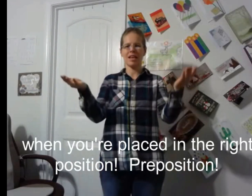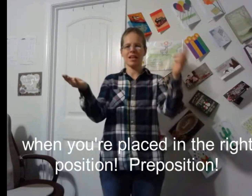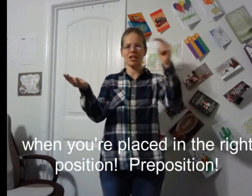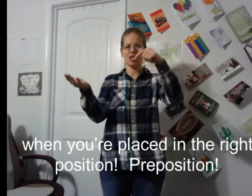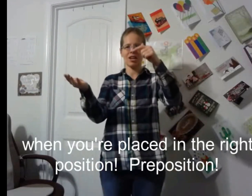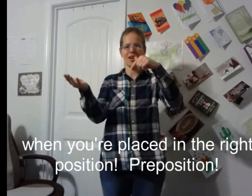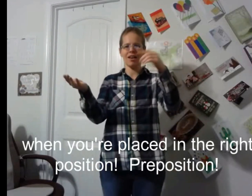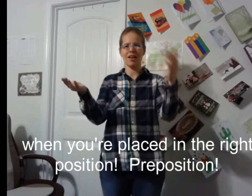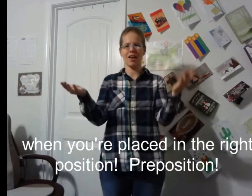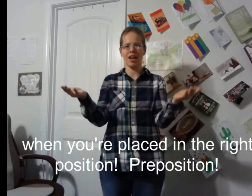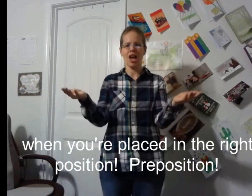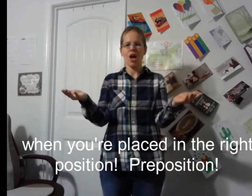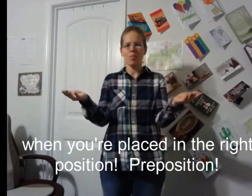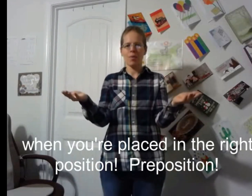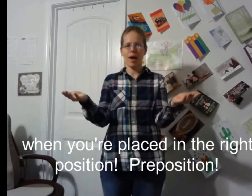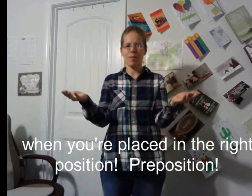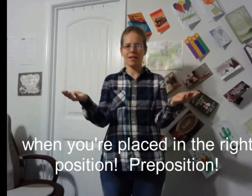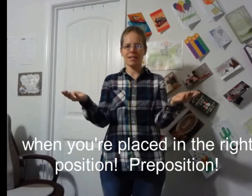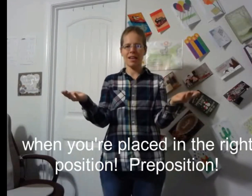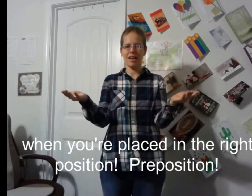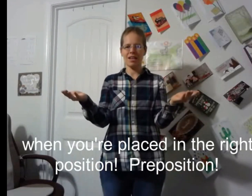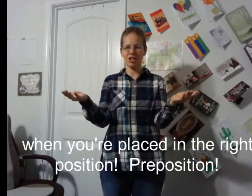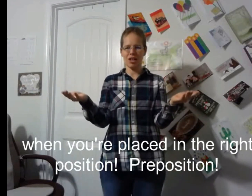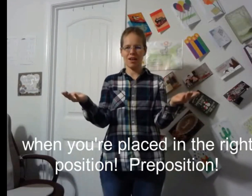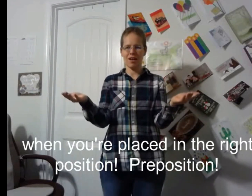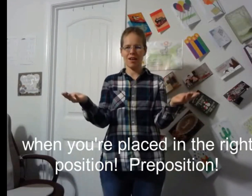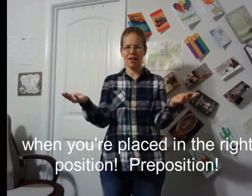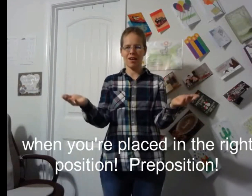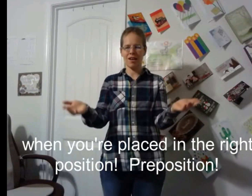position. Preposition, preposition. Preposition. Tchau.